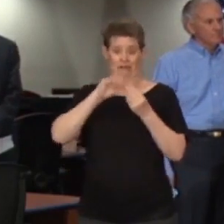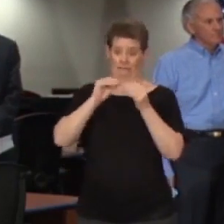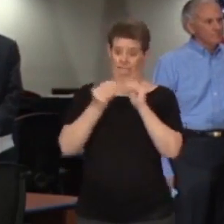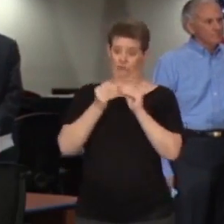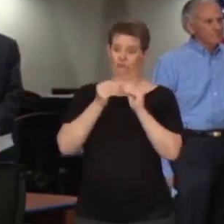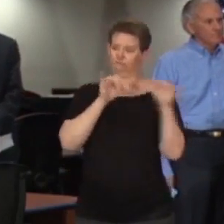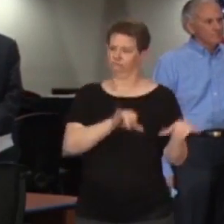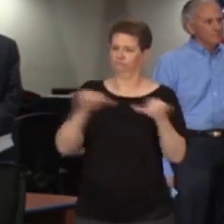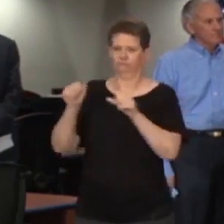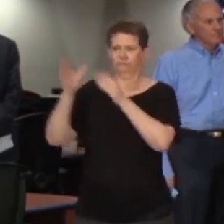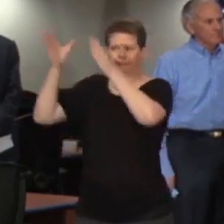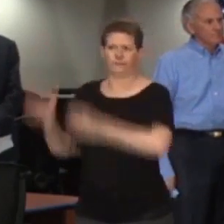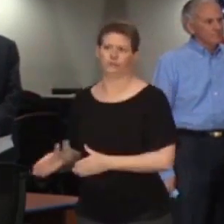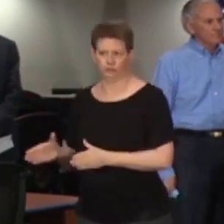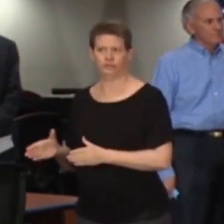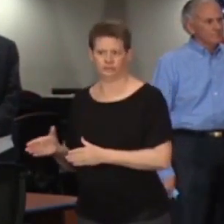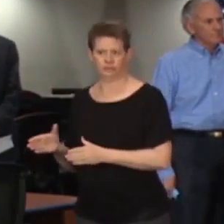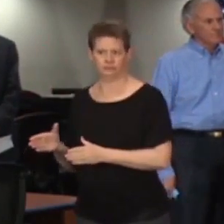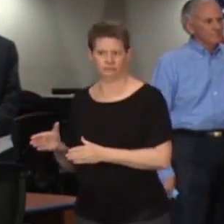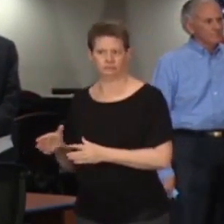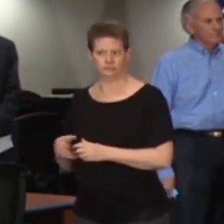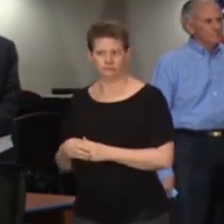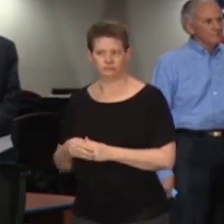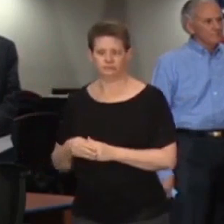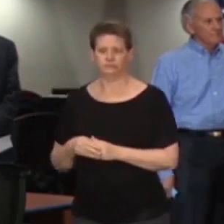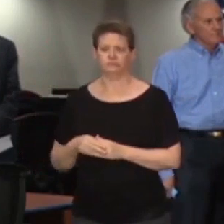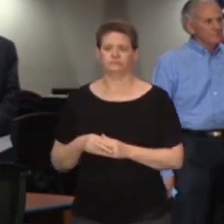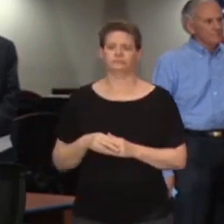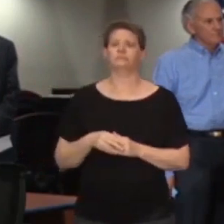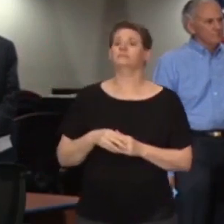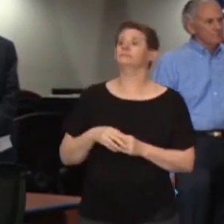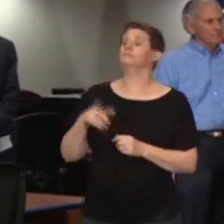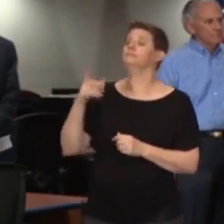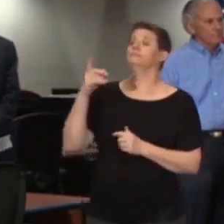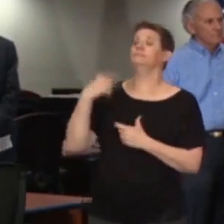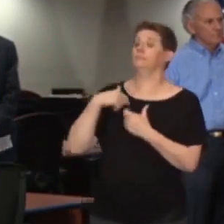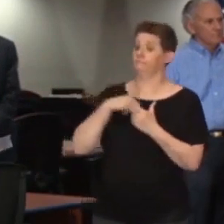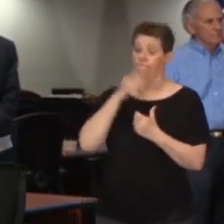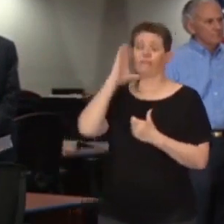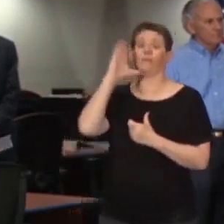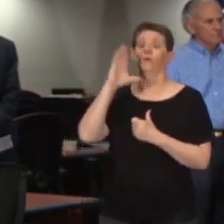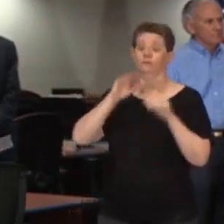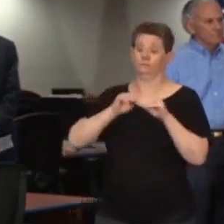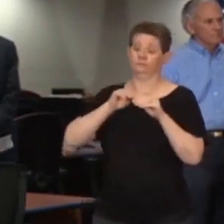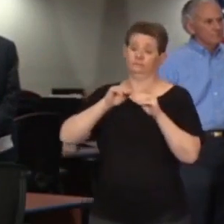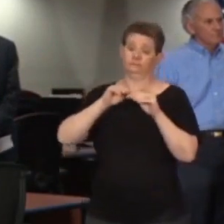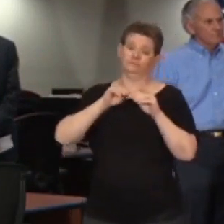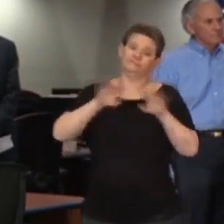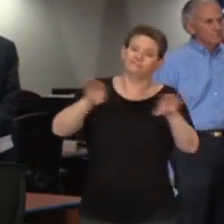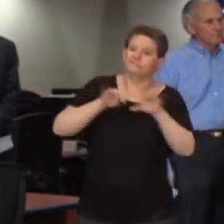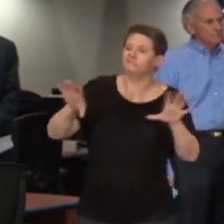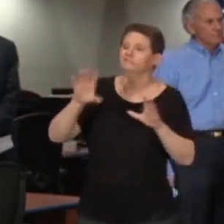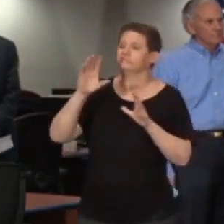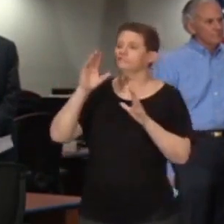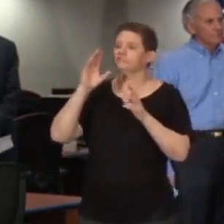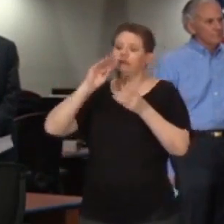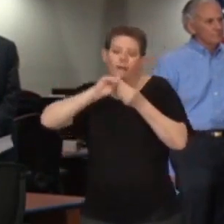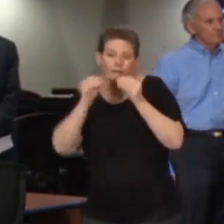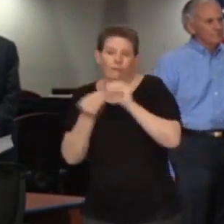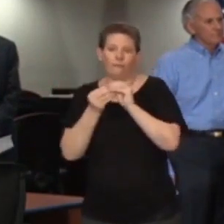We anticipate releasing counts of confirmed and estimated COVID-19 cases by zip code later tonight.